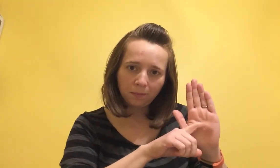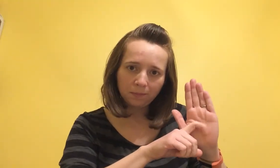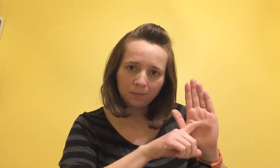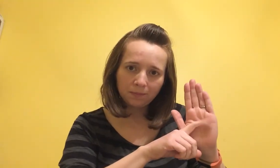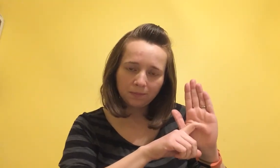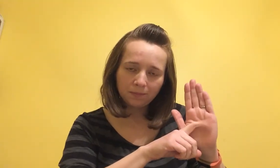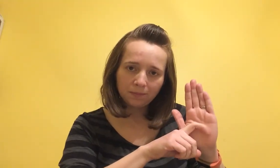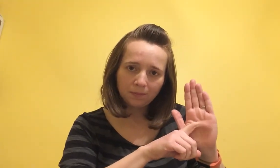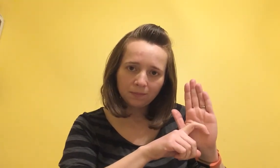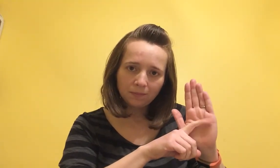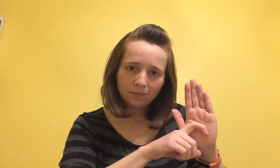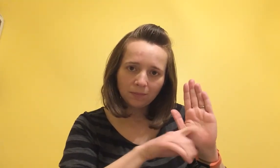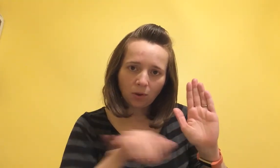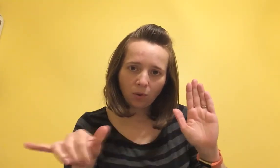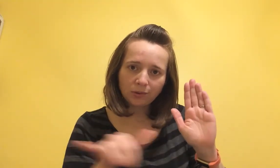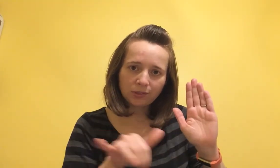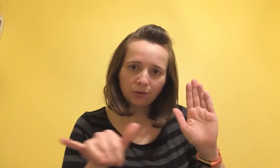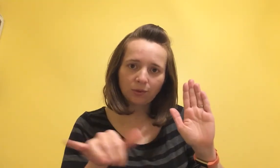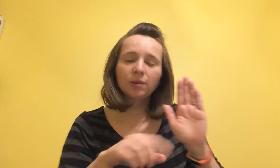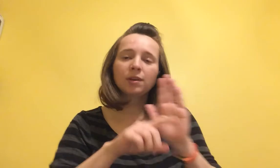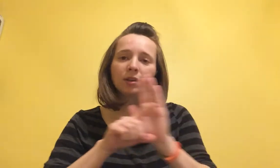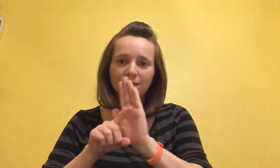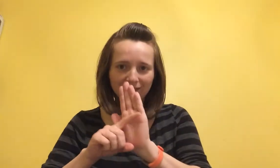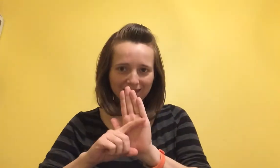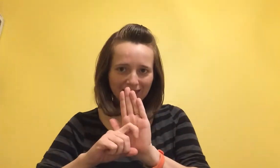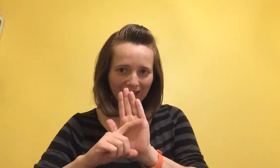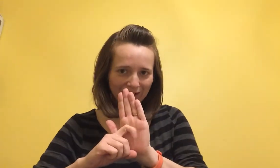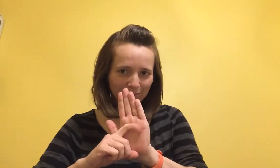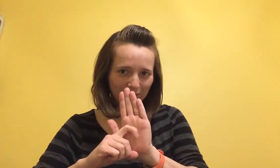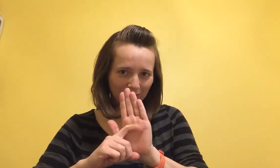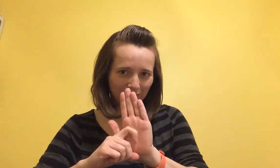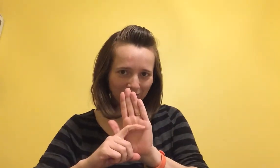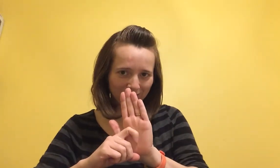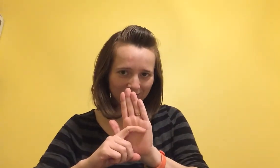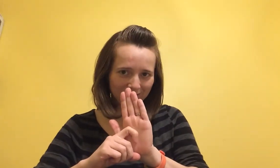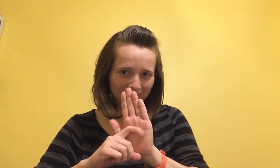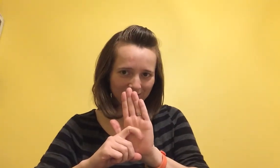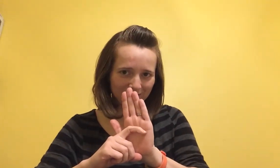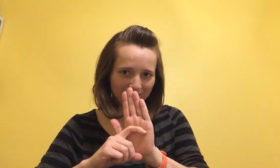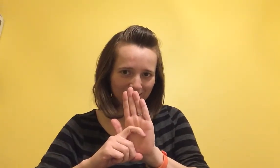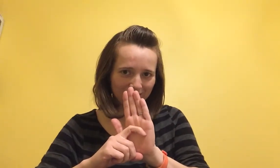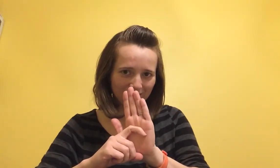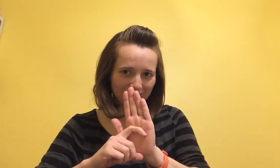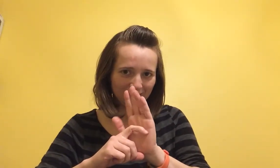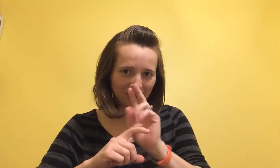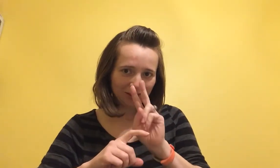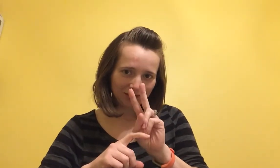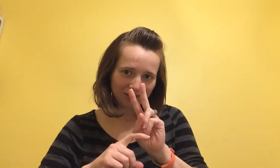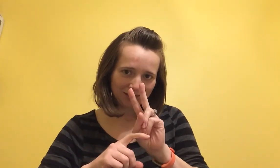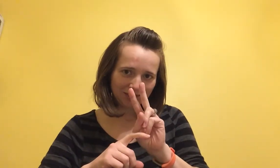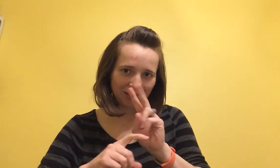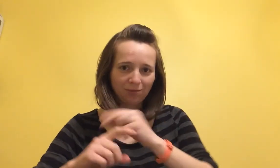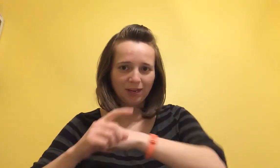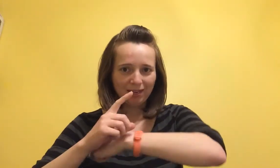also caterpillar second way